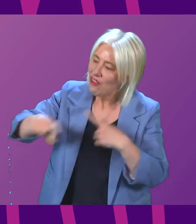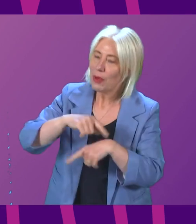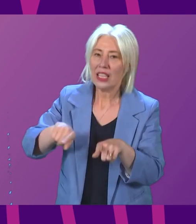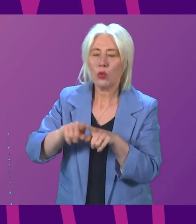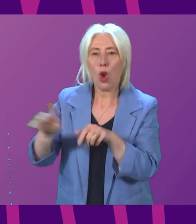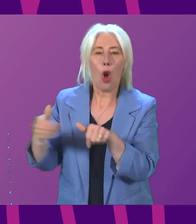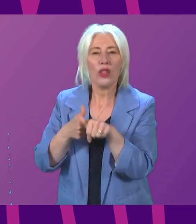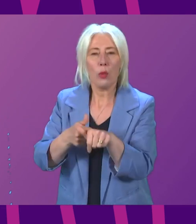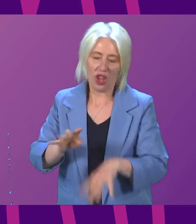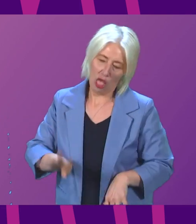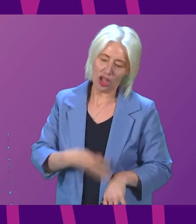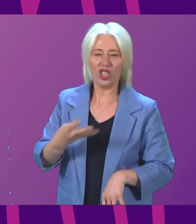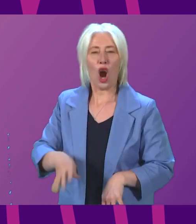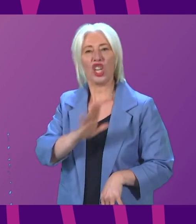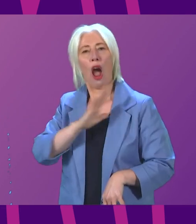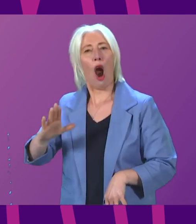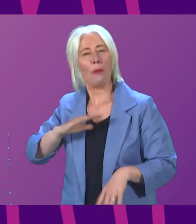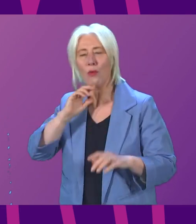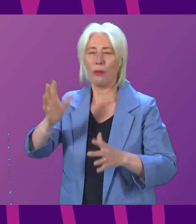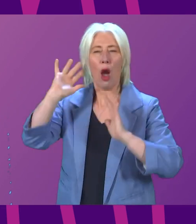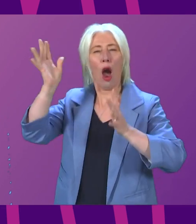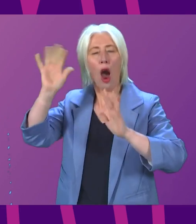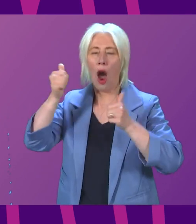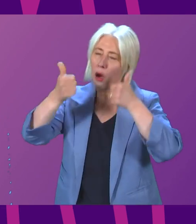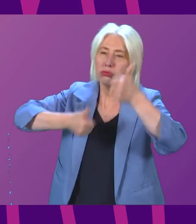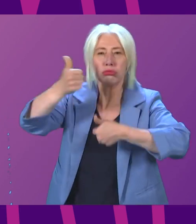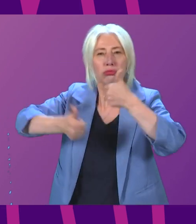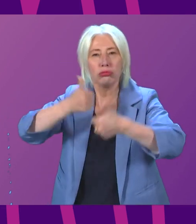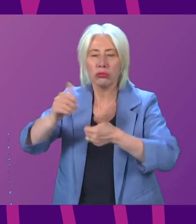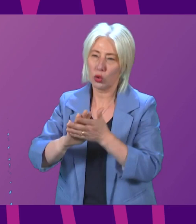who will be roaring them on head to victory tonight. We wish them all the very best.